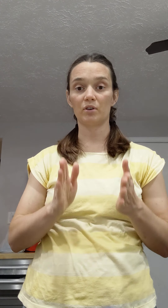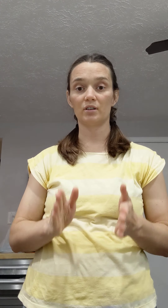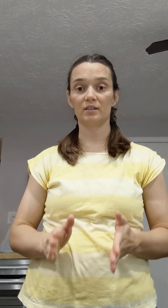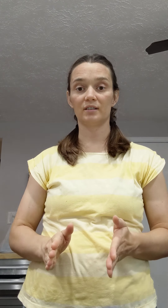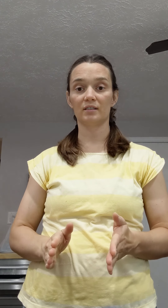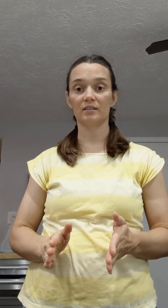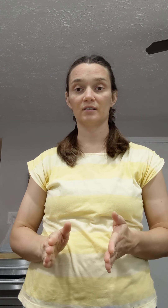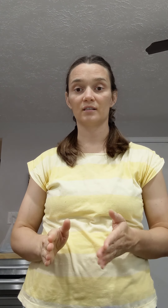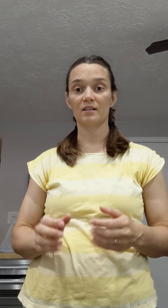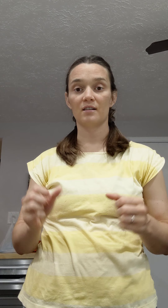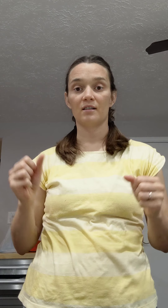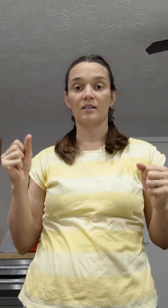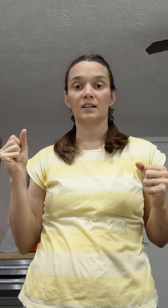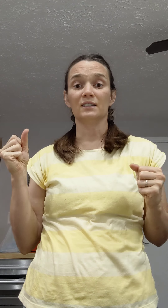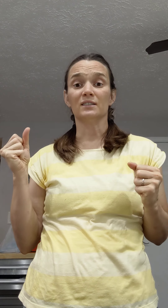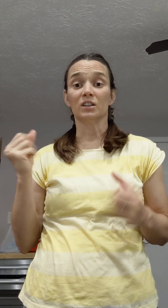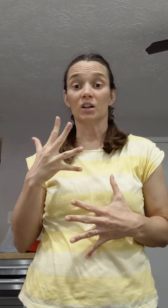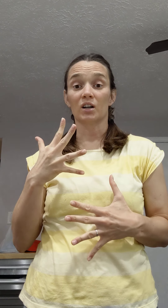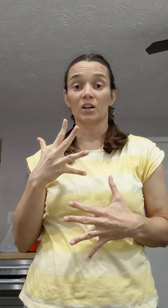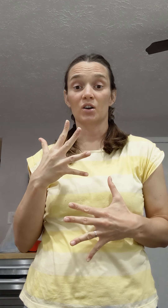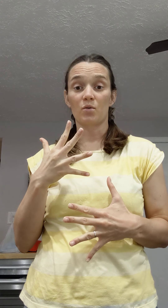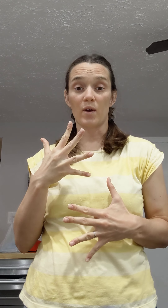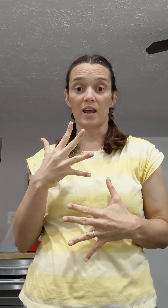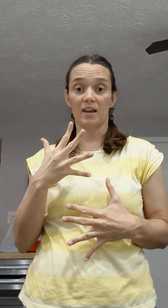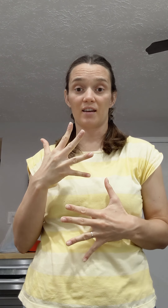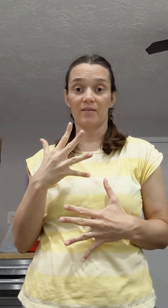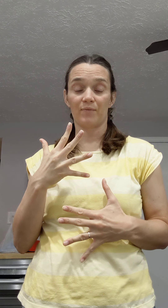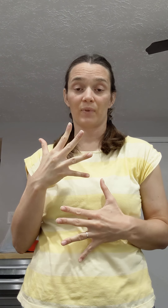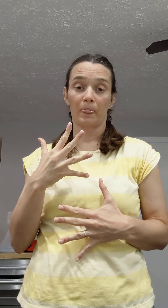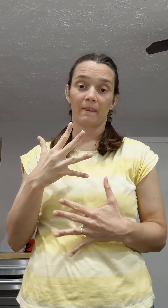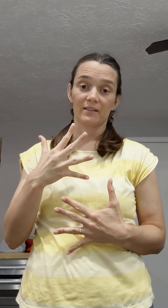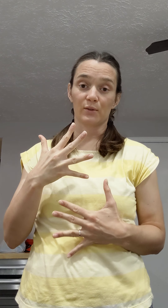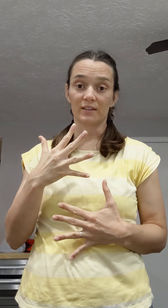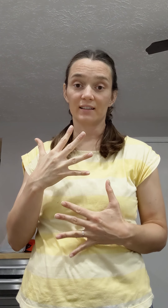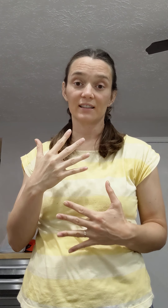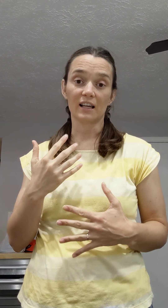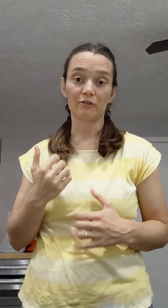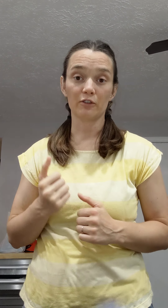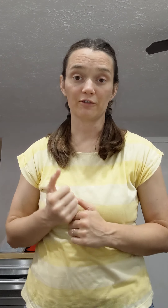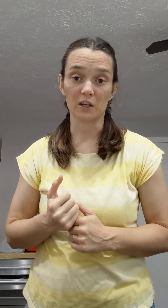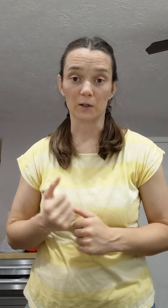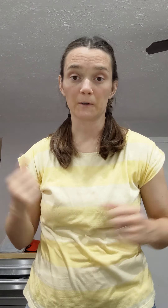Shepherds quake. So this is the sign for fear.